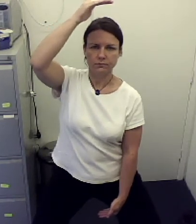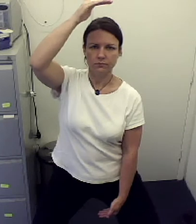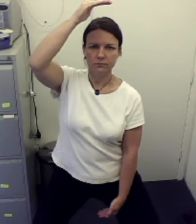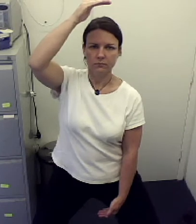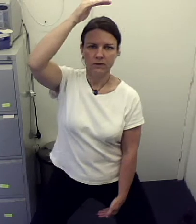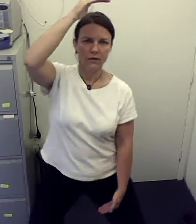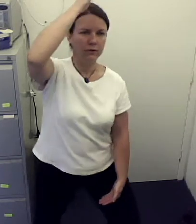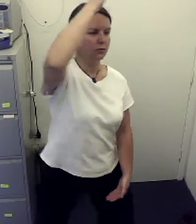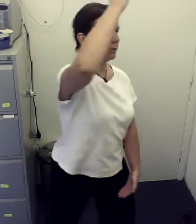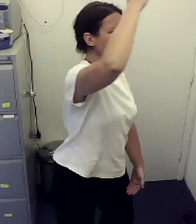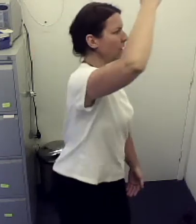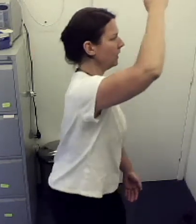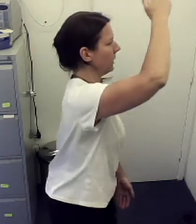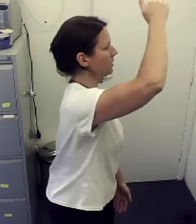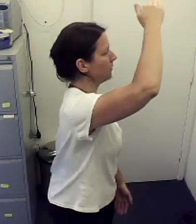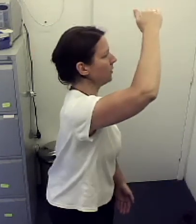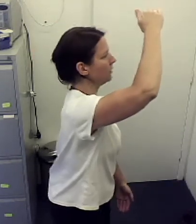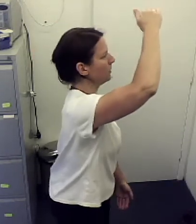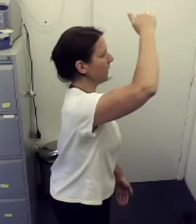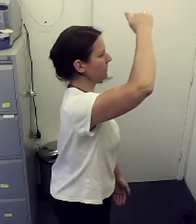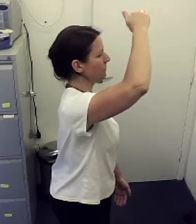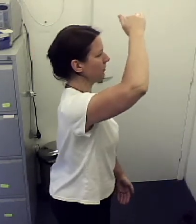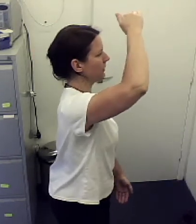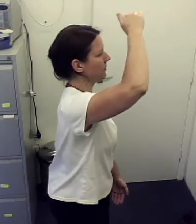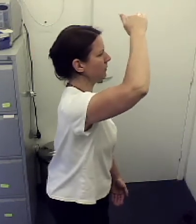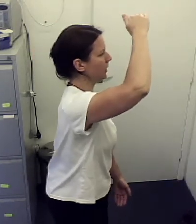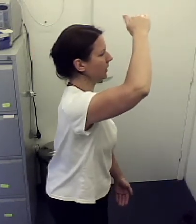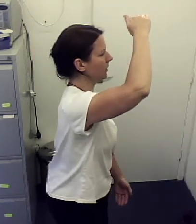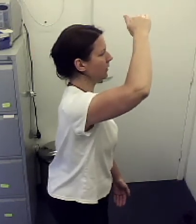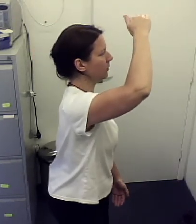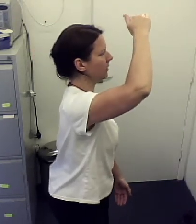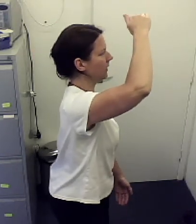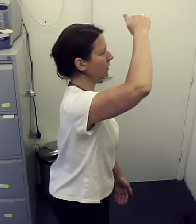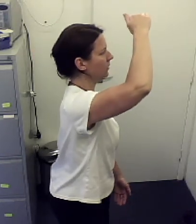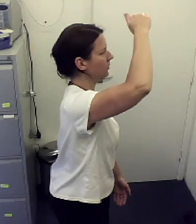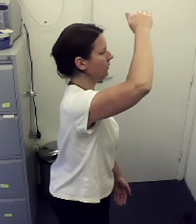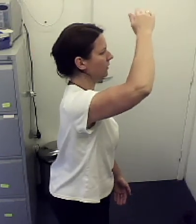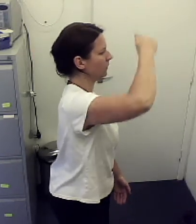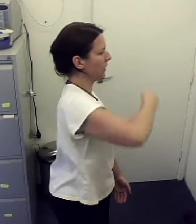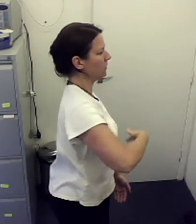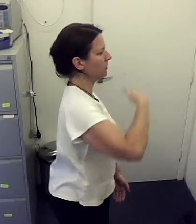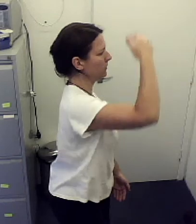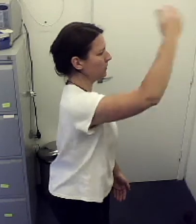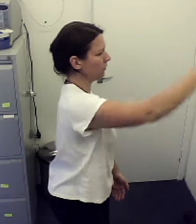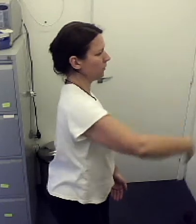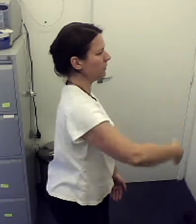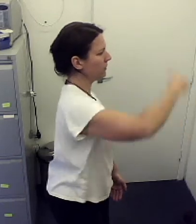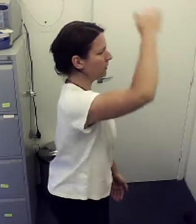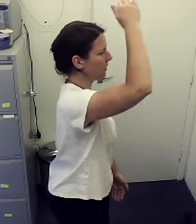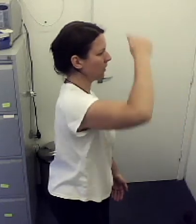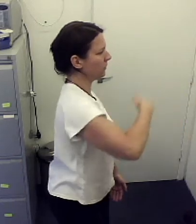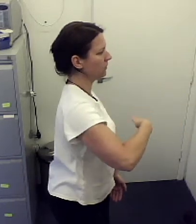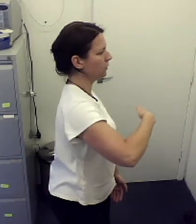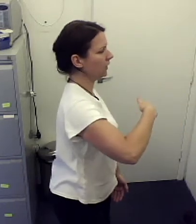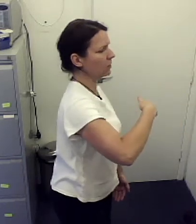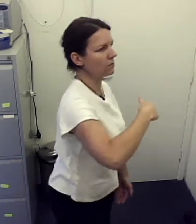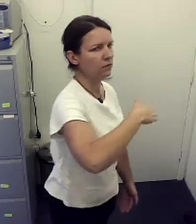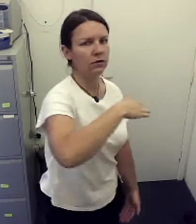So, if you look from the side, I'm actually holding my hand in front of my body. This is my energy field all around me. So I'm going to cut through the energy field.